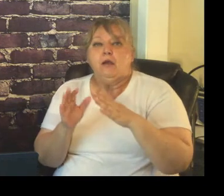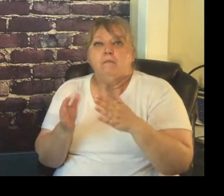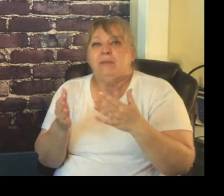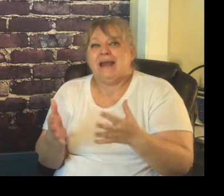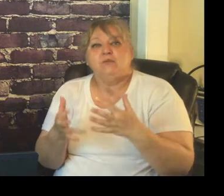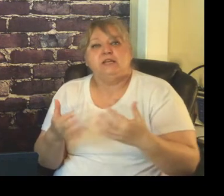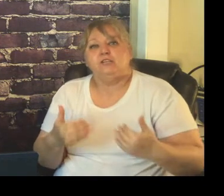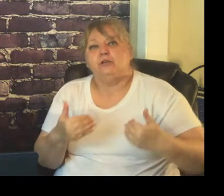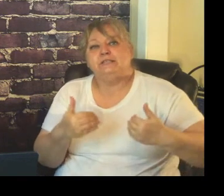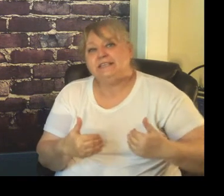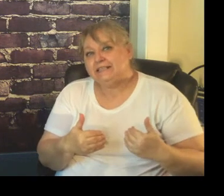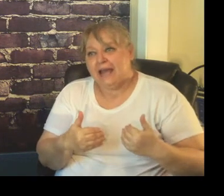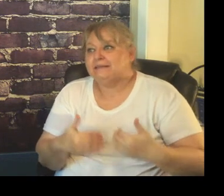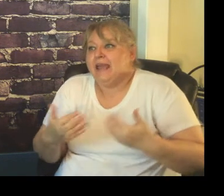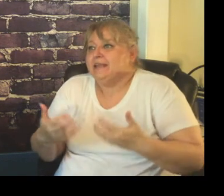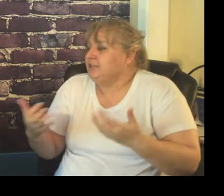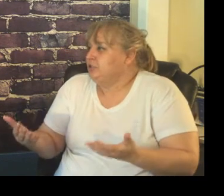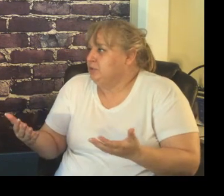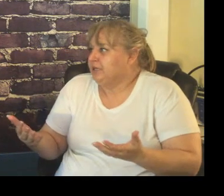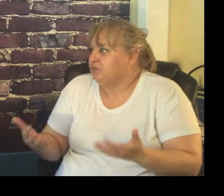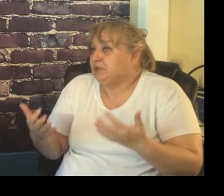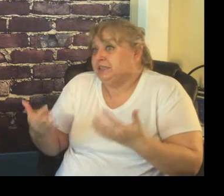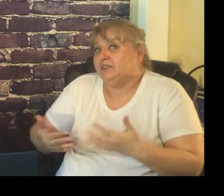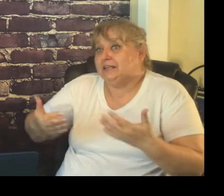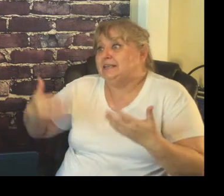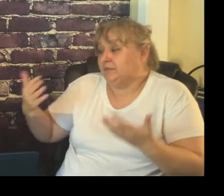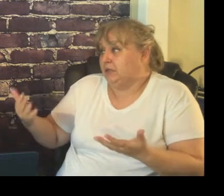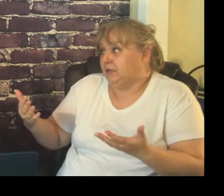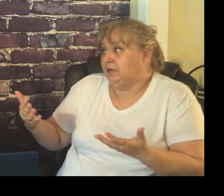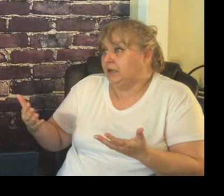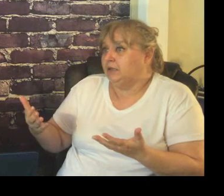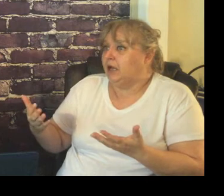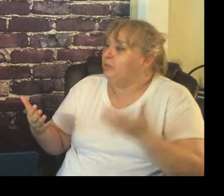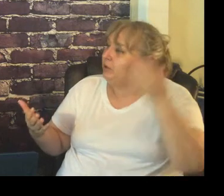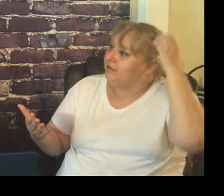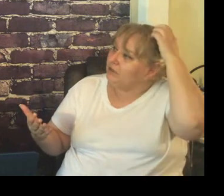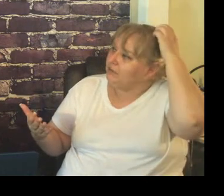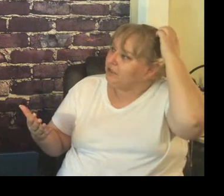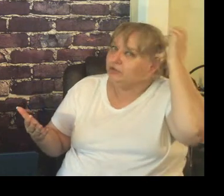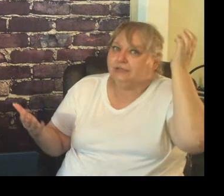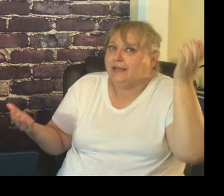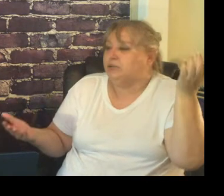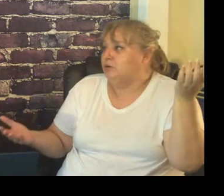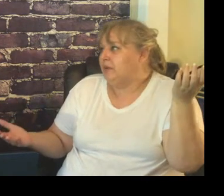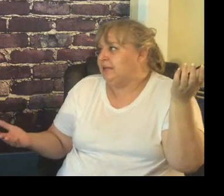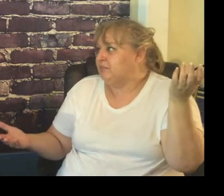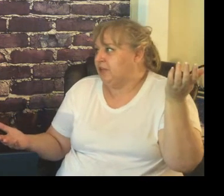but I really don't need that they can do it specifically the the the upper level elementary they can do it by themselves